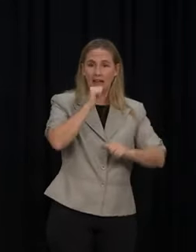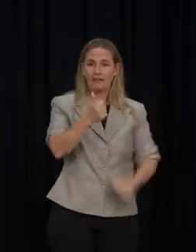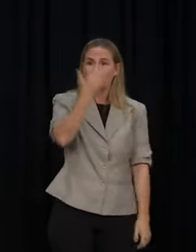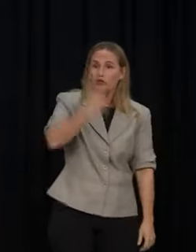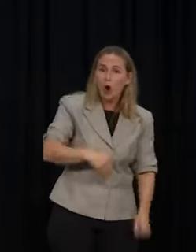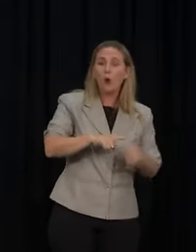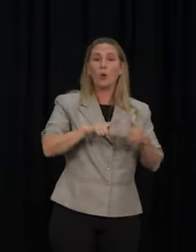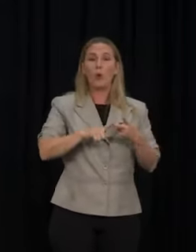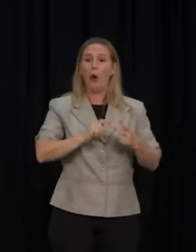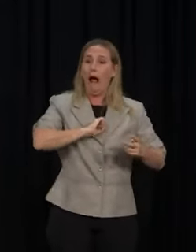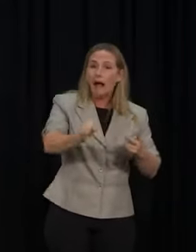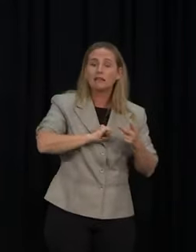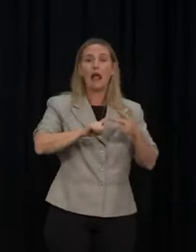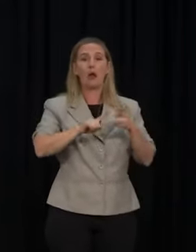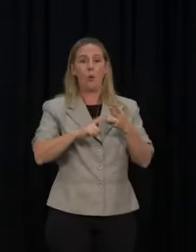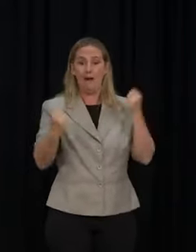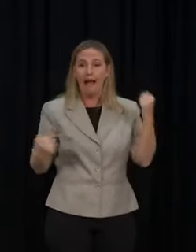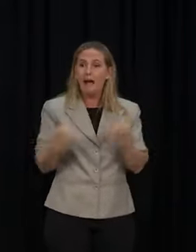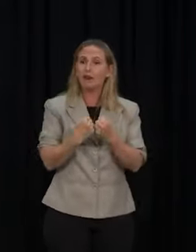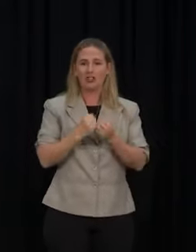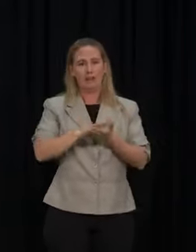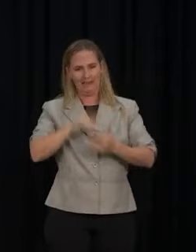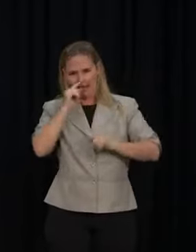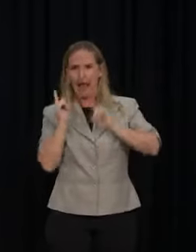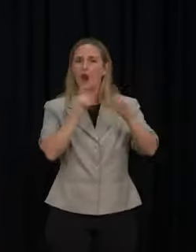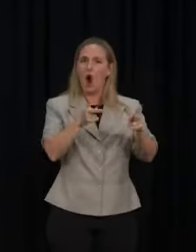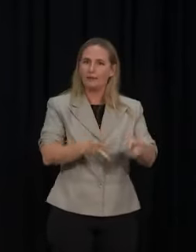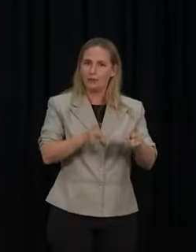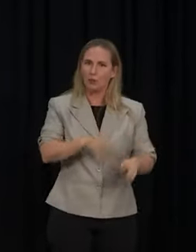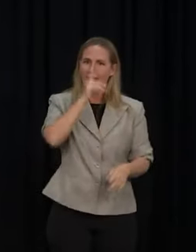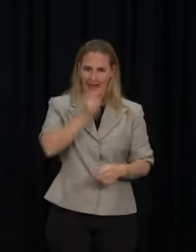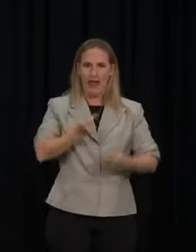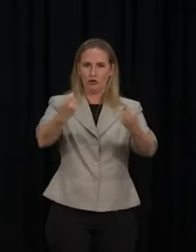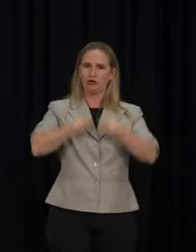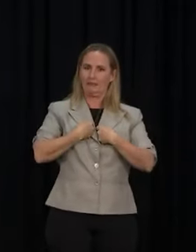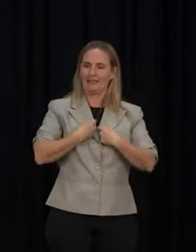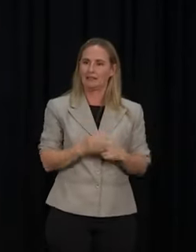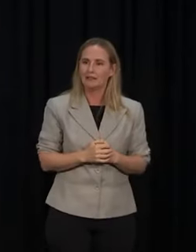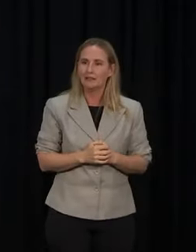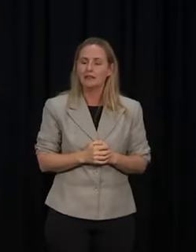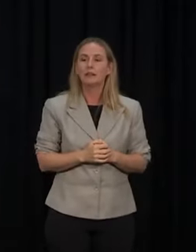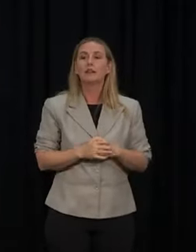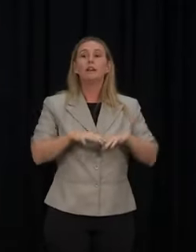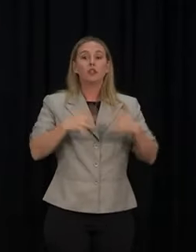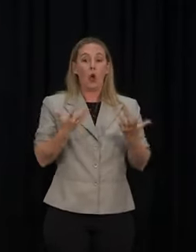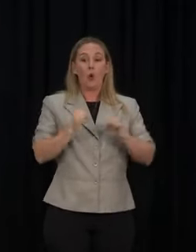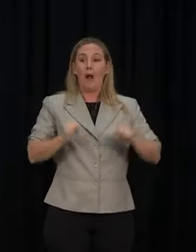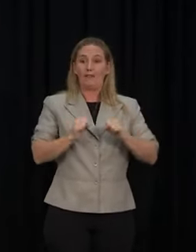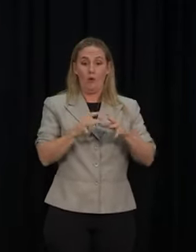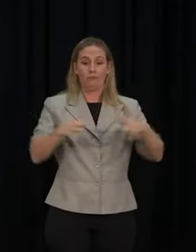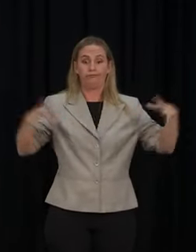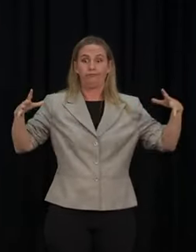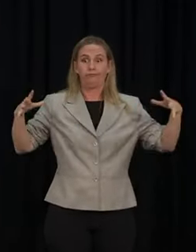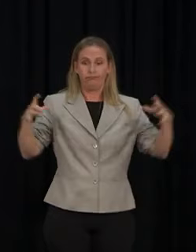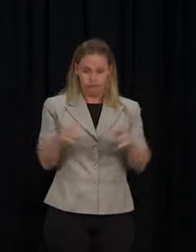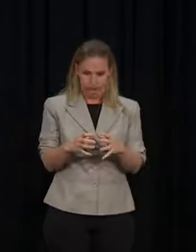that's what we all want. So we'll have a much better idea of our ability to cope with those higher levels once we come off the back of the peak. That will